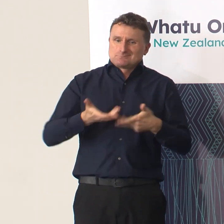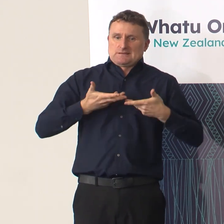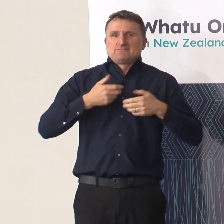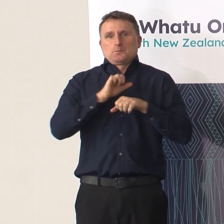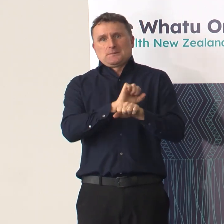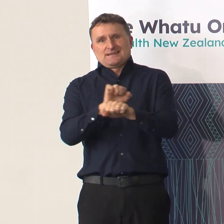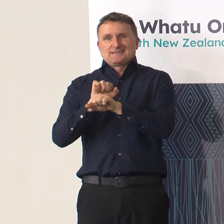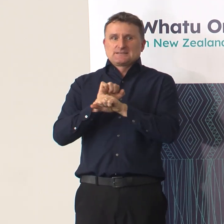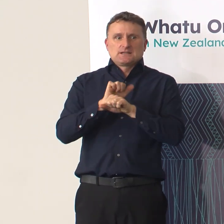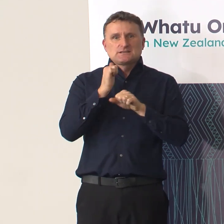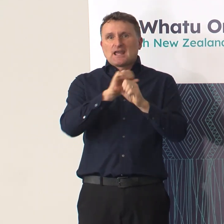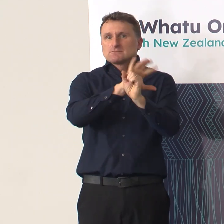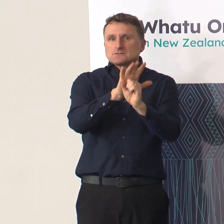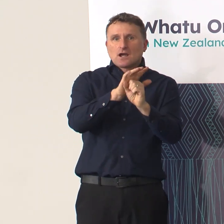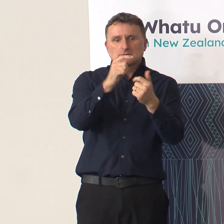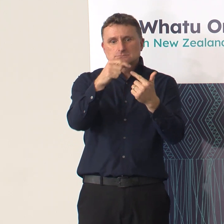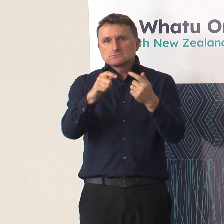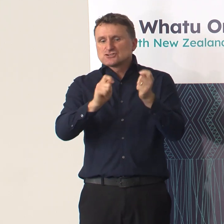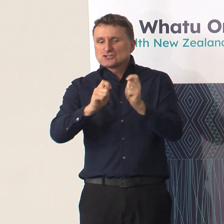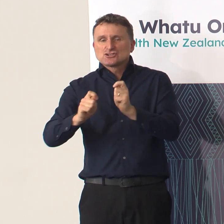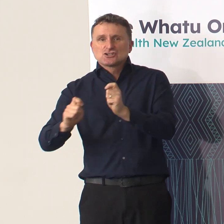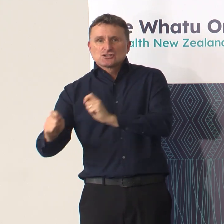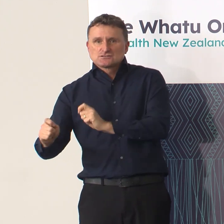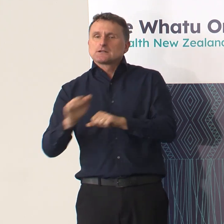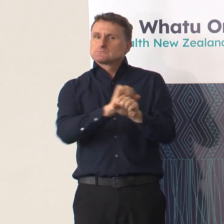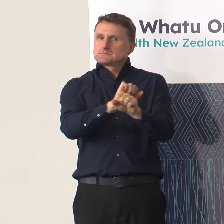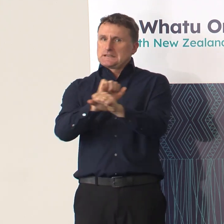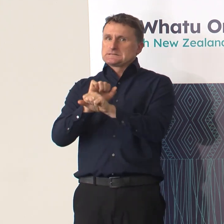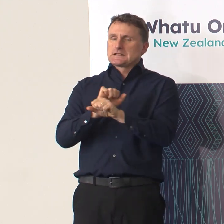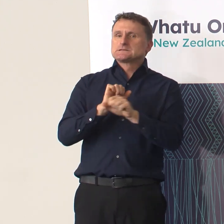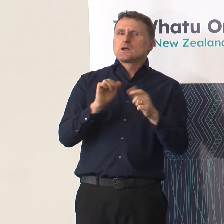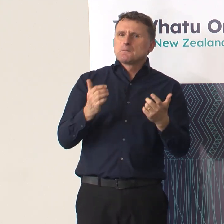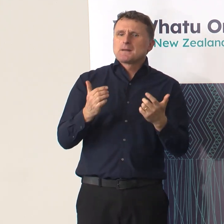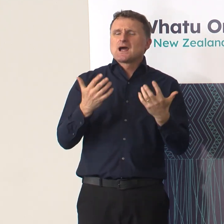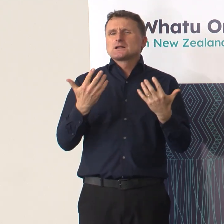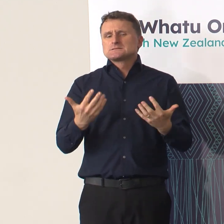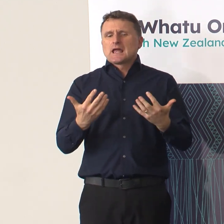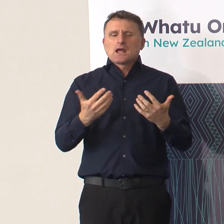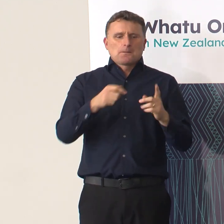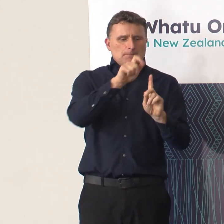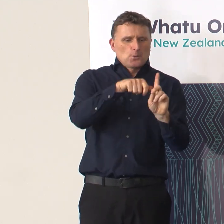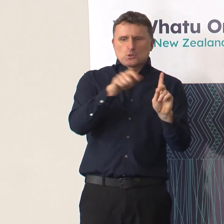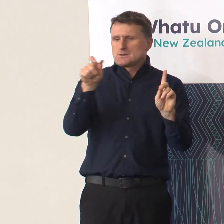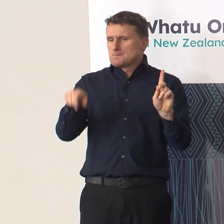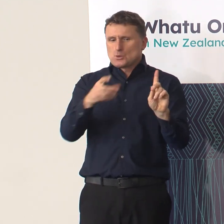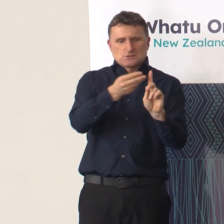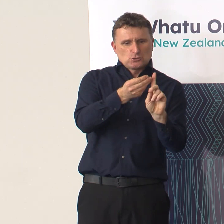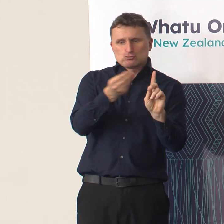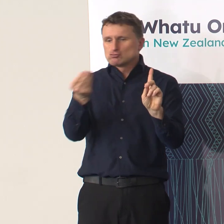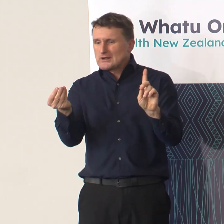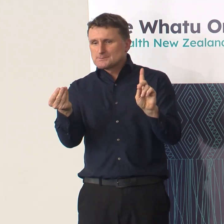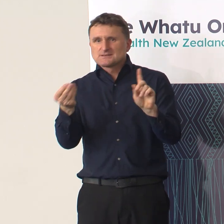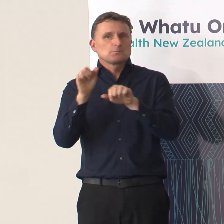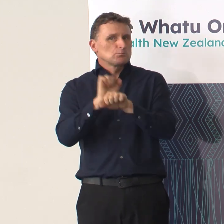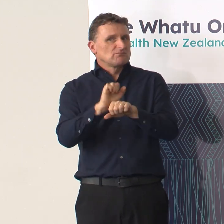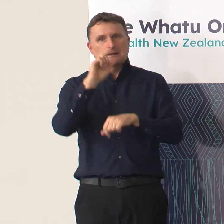against severe disease and death. But what it's not so effective at now is preventing transmission between people, which is part of the reason